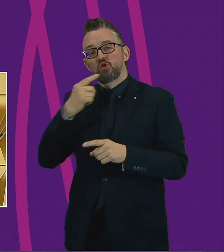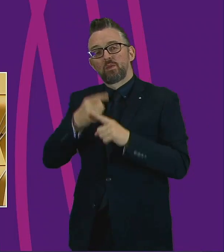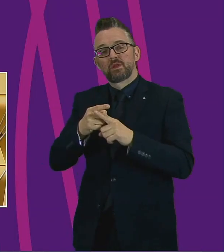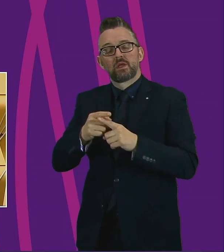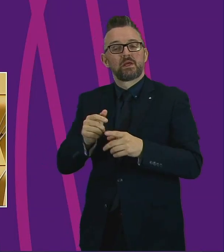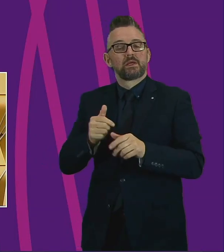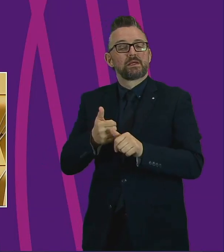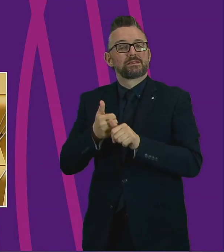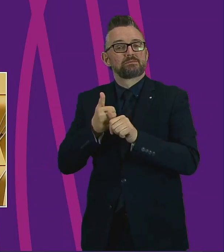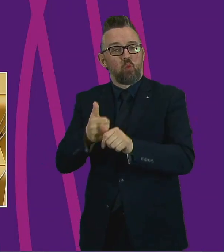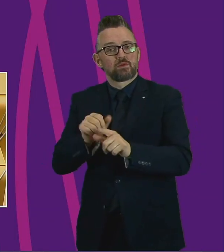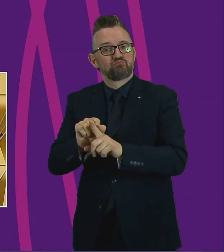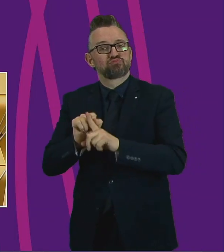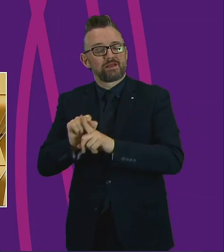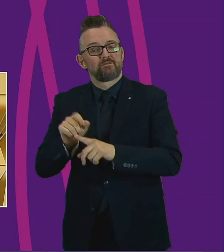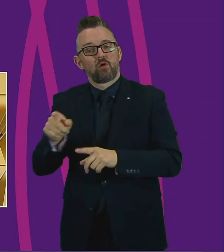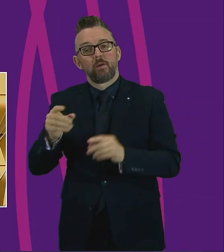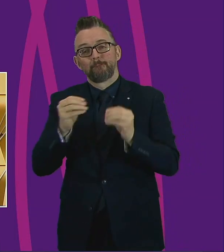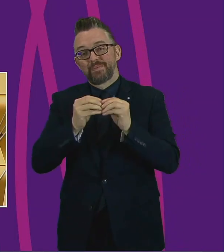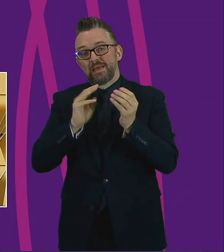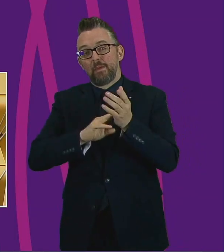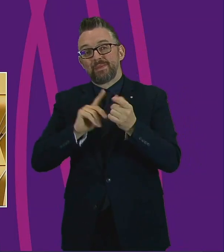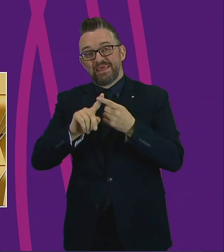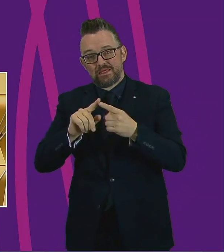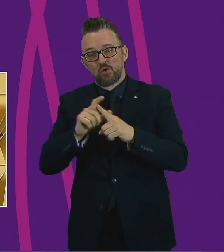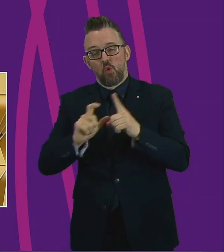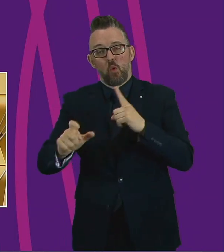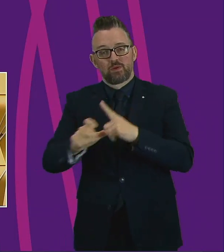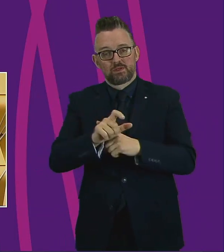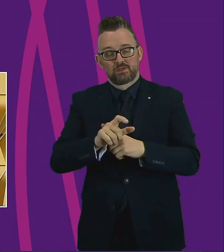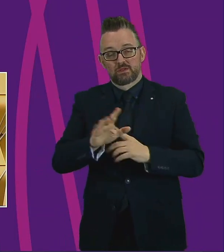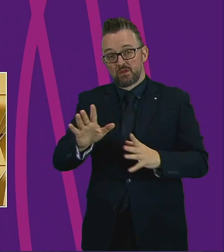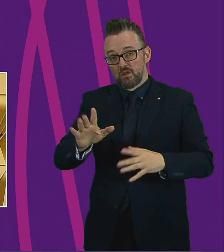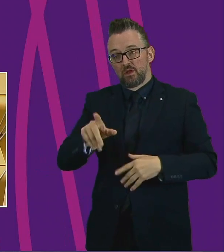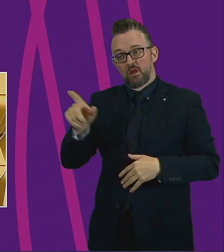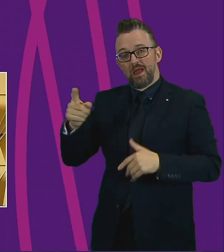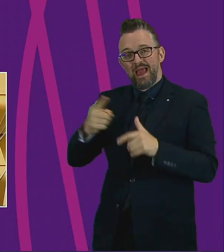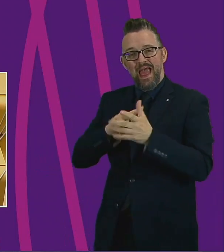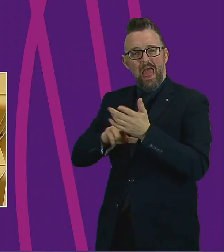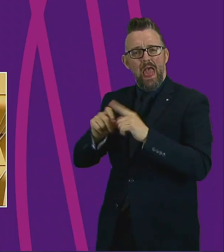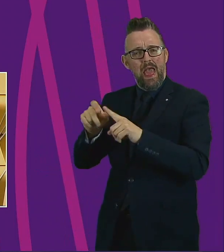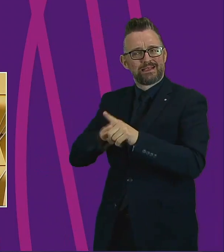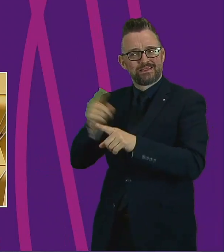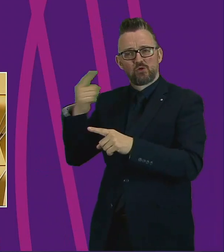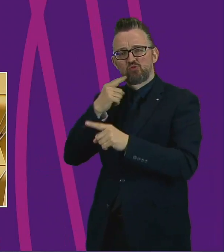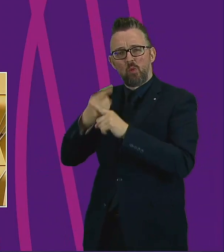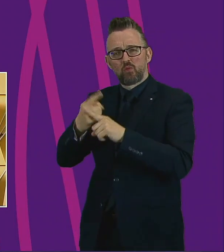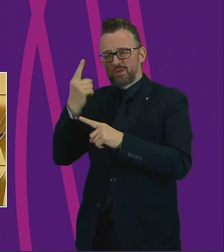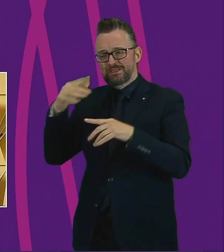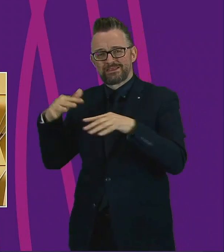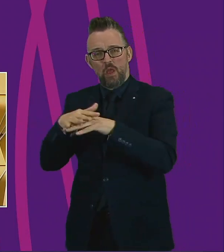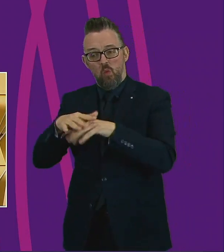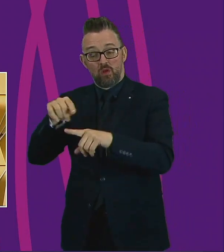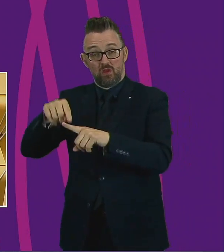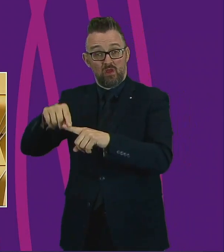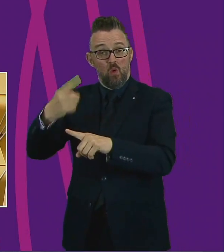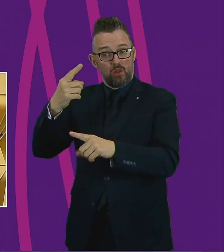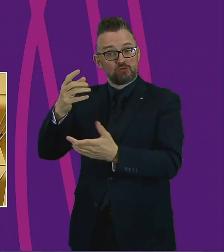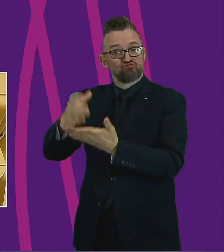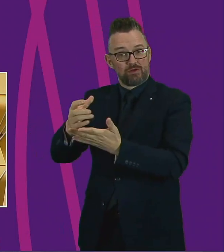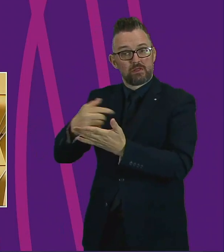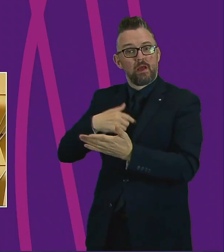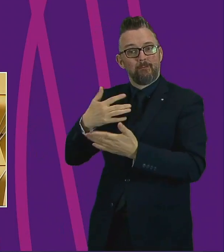for BME communities. I know the network that Andy refers to, it's one of the charities that we have